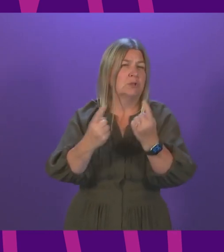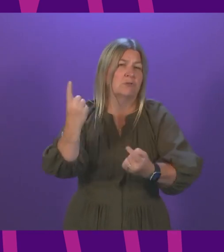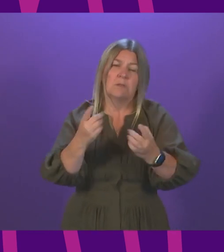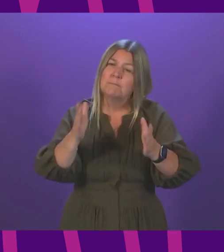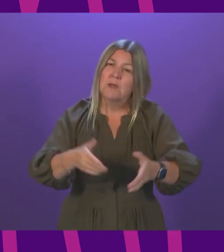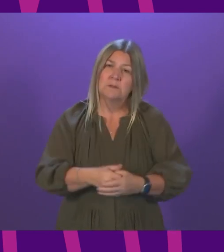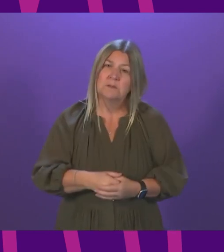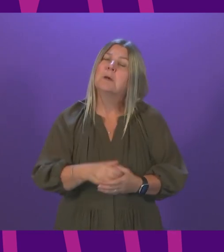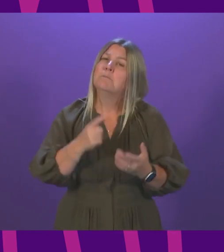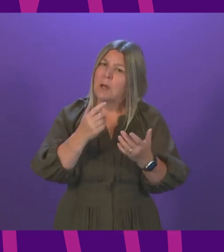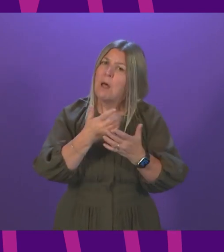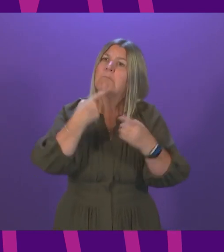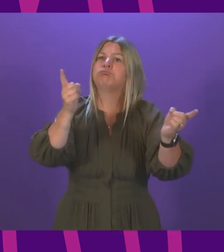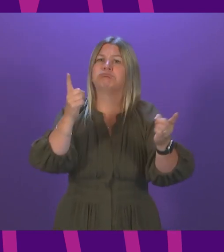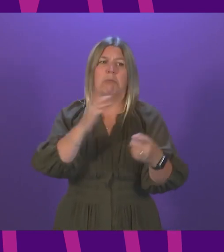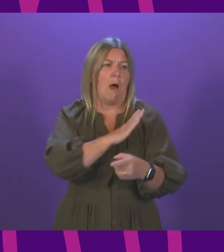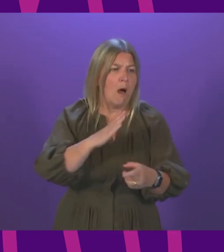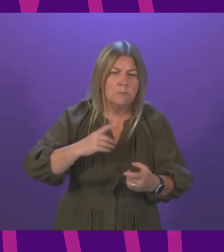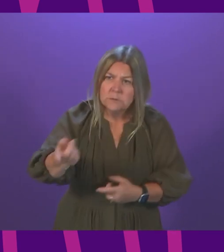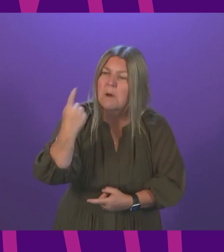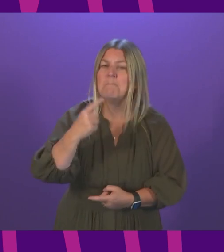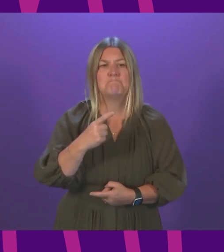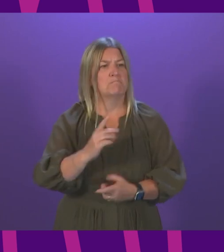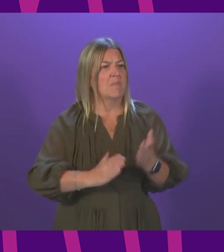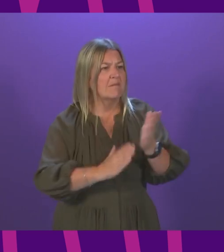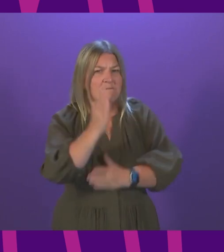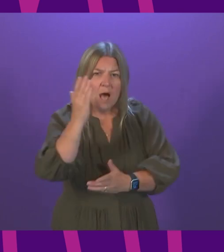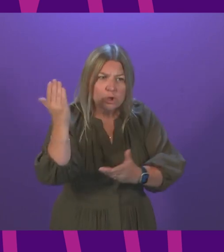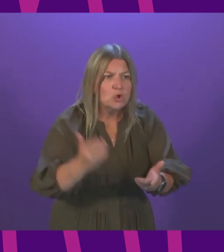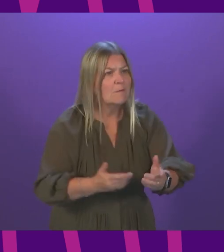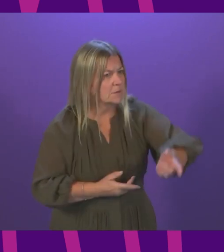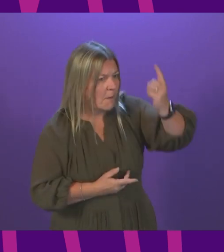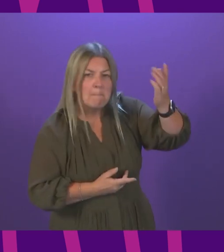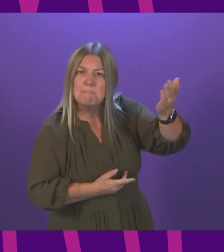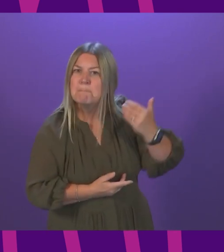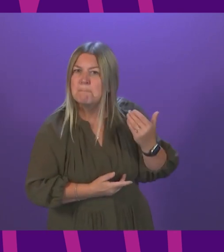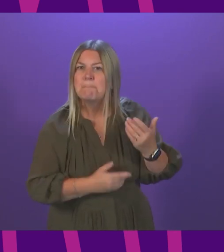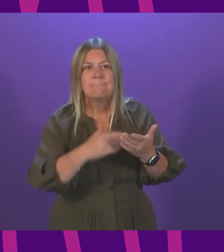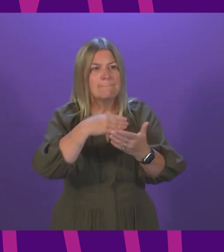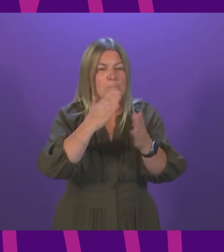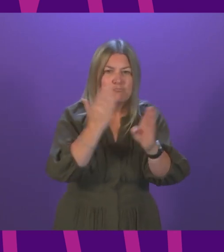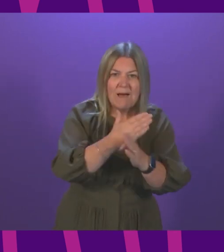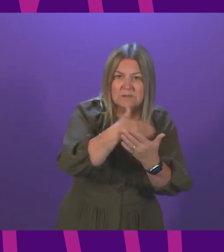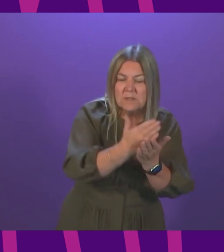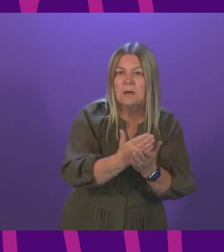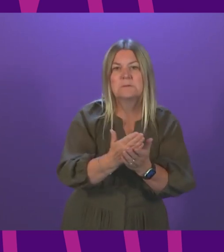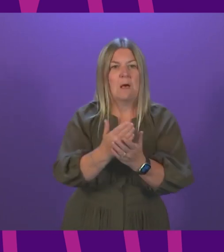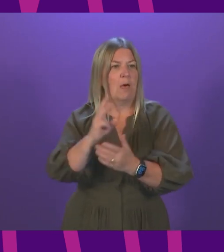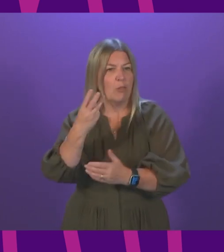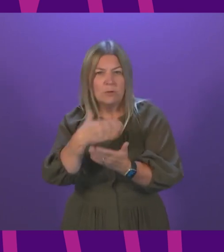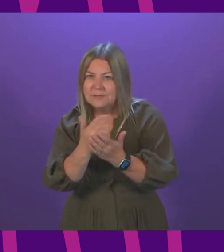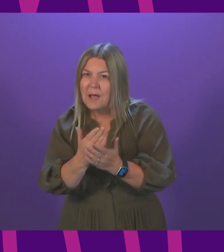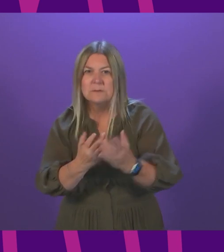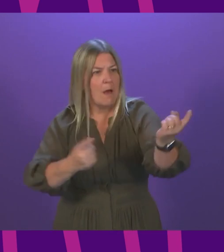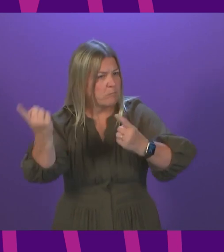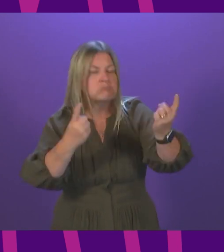call for help from the military, from the fire service, from third sector, from volunteers, from the private sector, as well, of course, as ambulance service staff